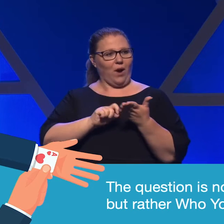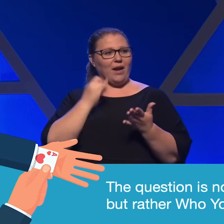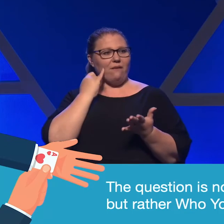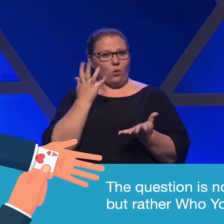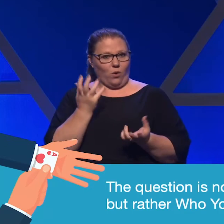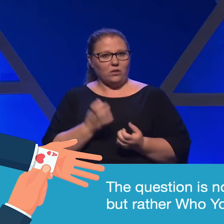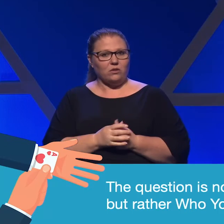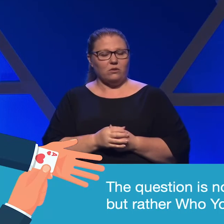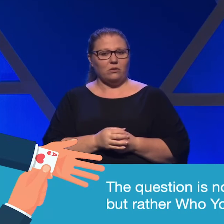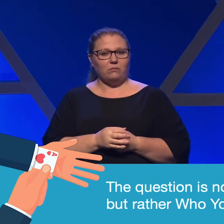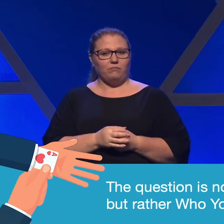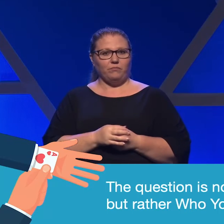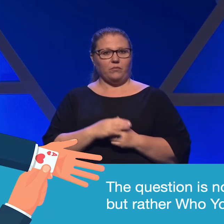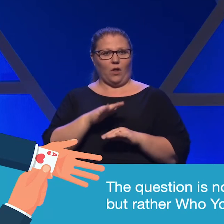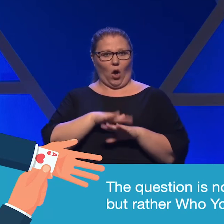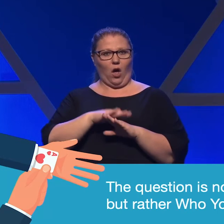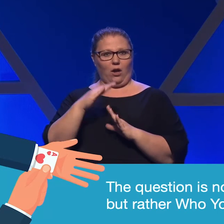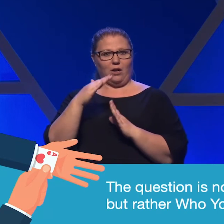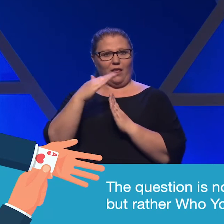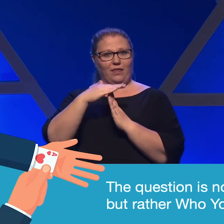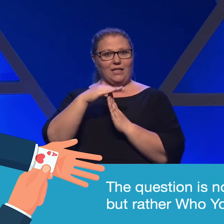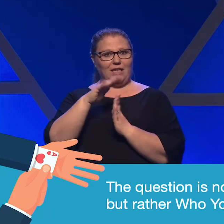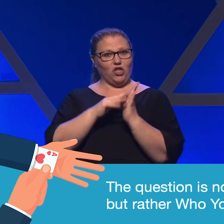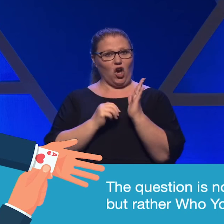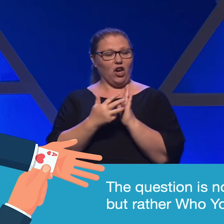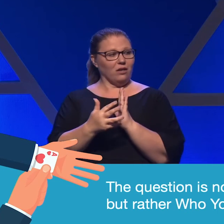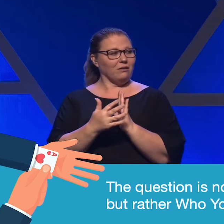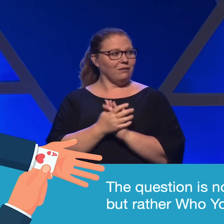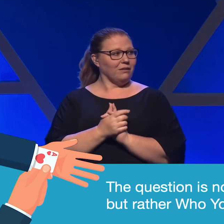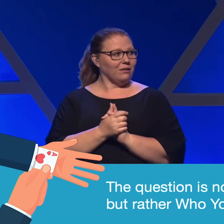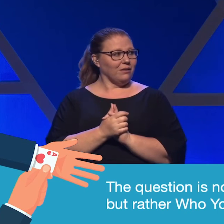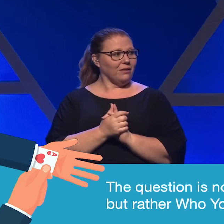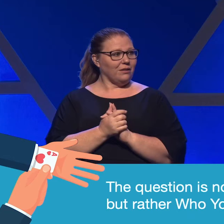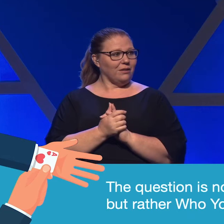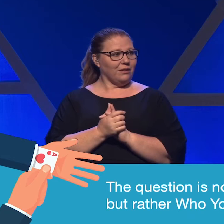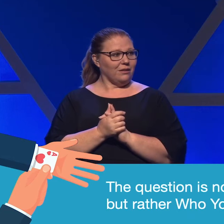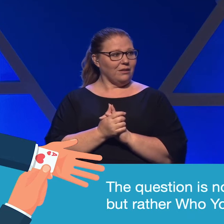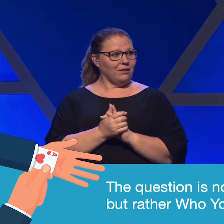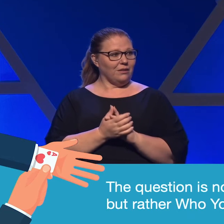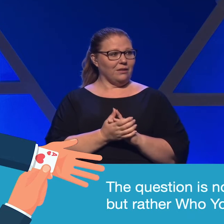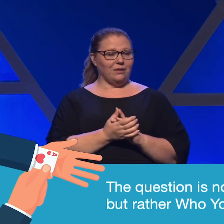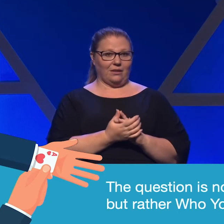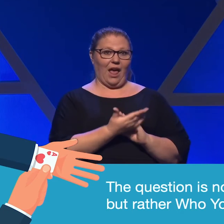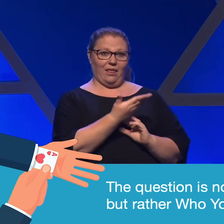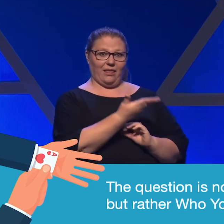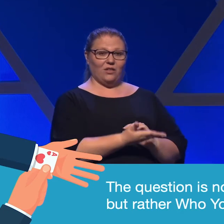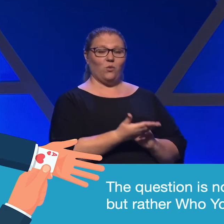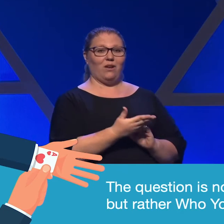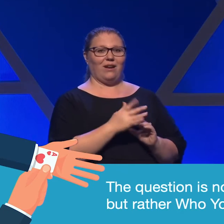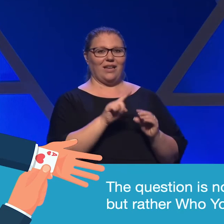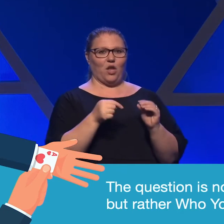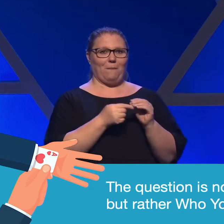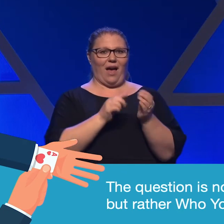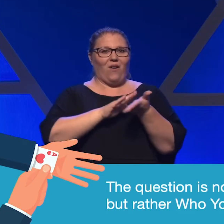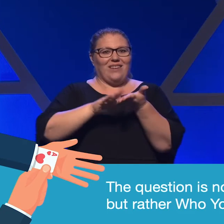on your T-chart. And this one is all about decluttering.